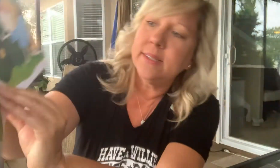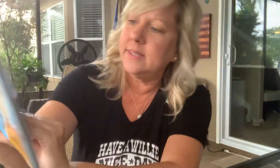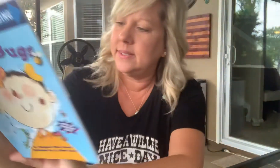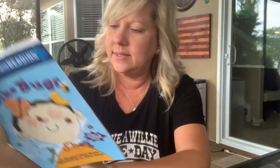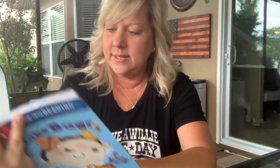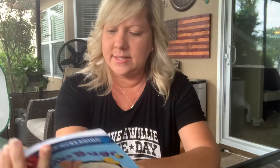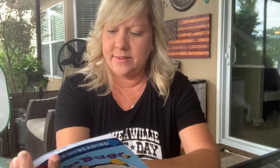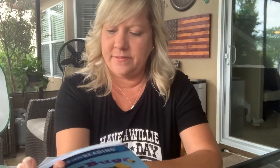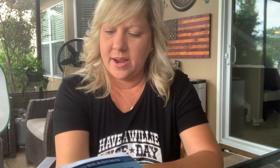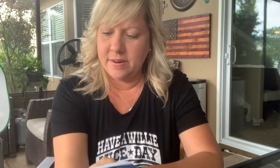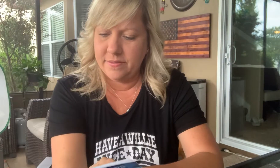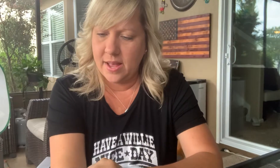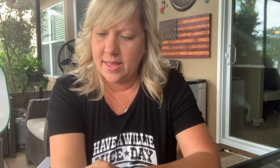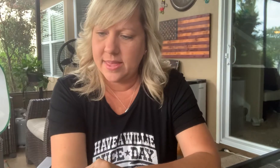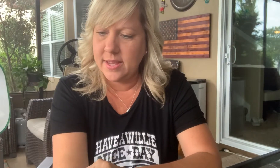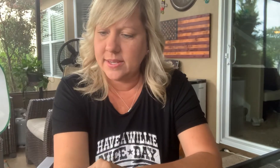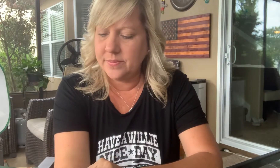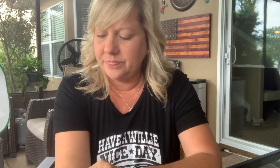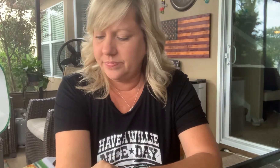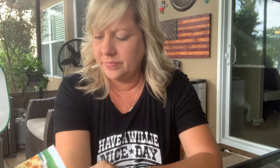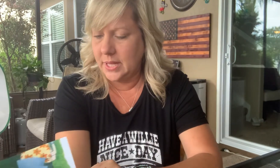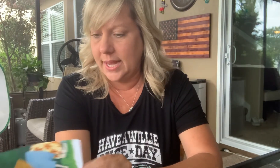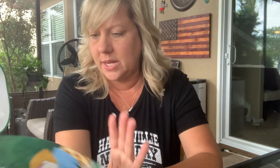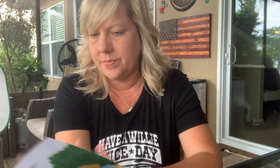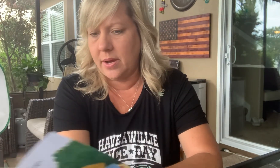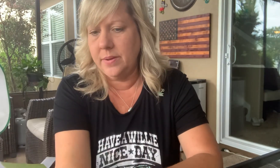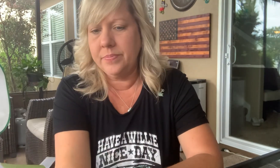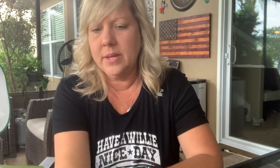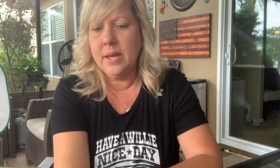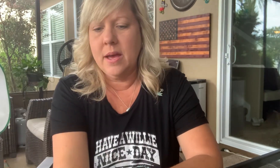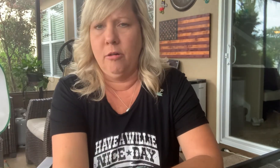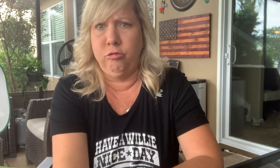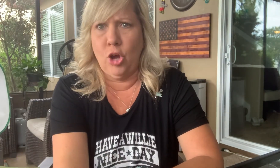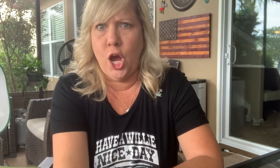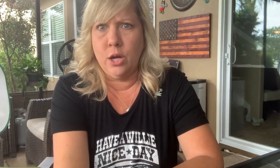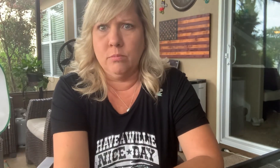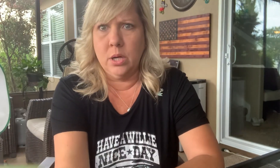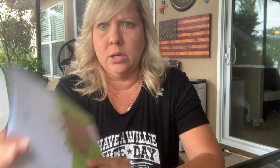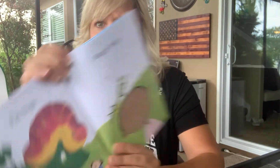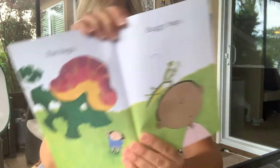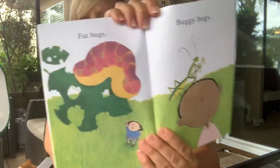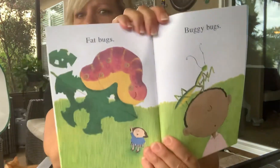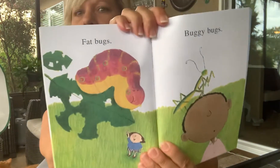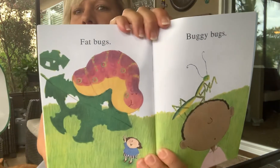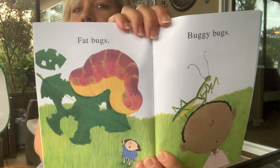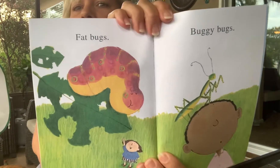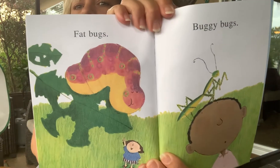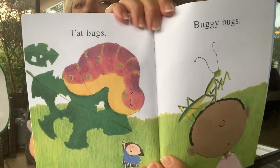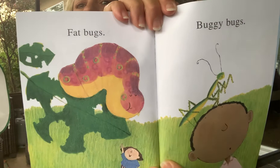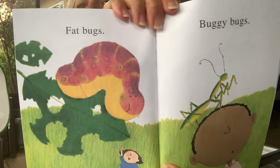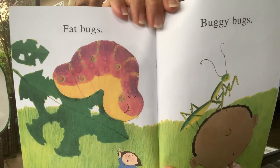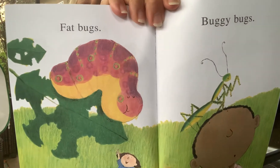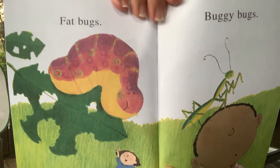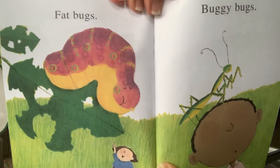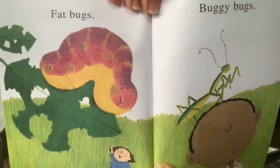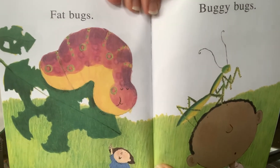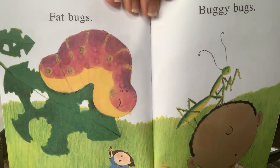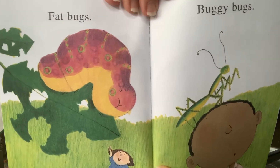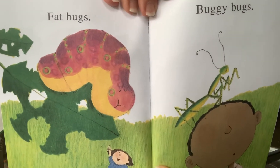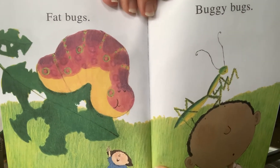It's a firefly, I think. Lightning bugs. Fat bugs. Woo. Why is he so fat?